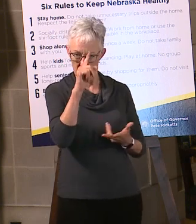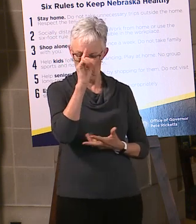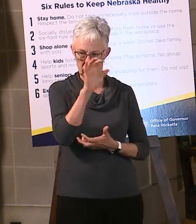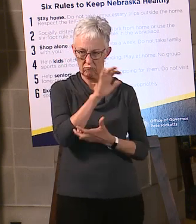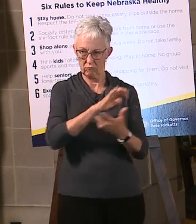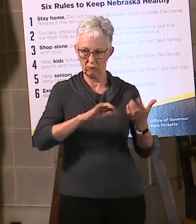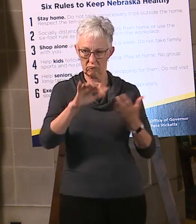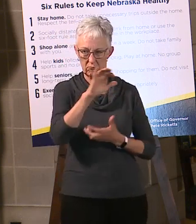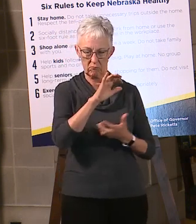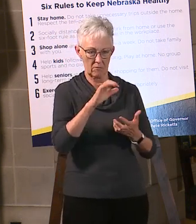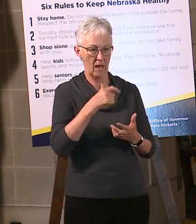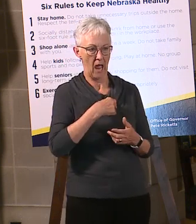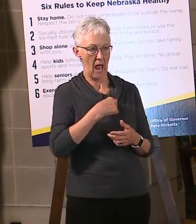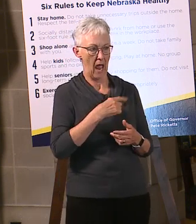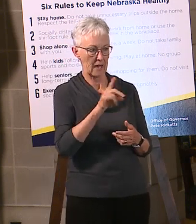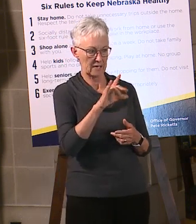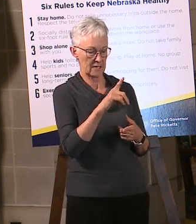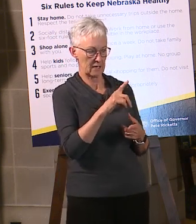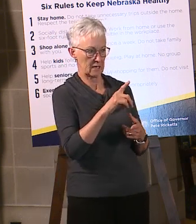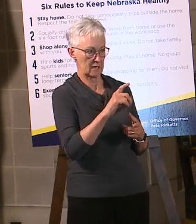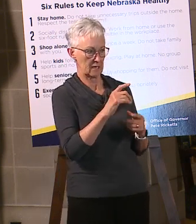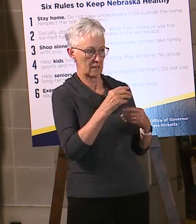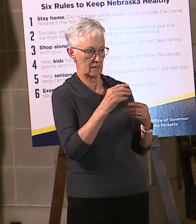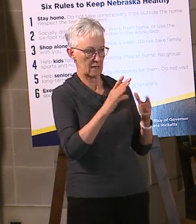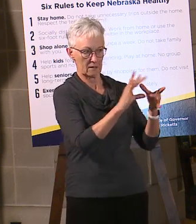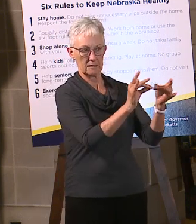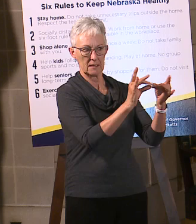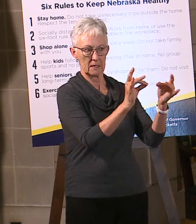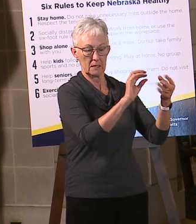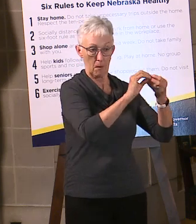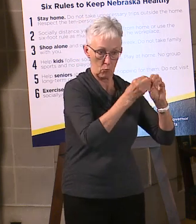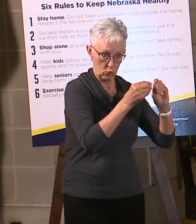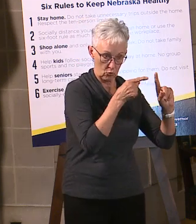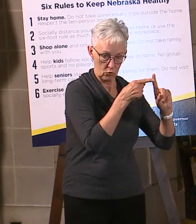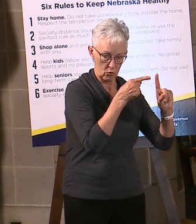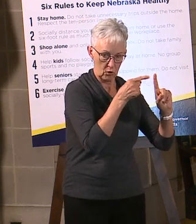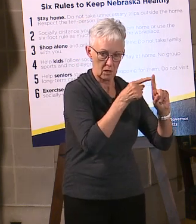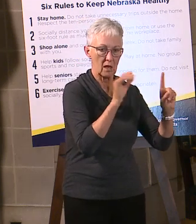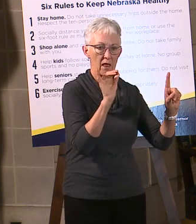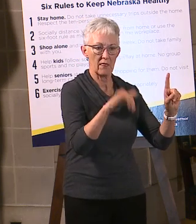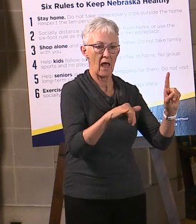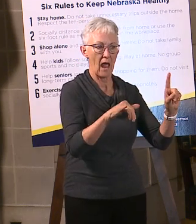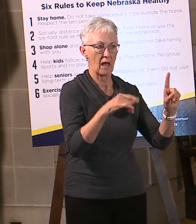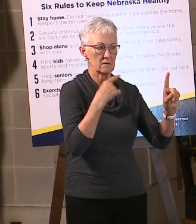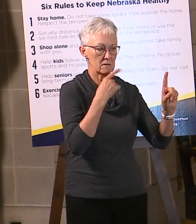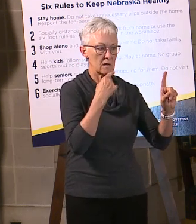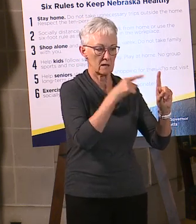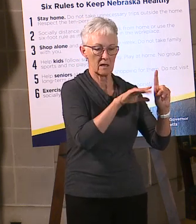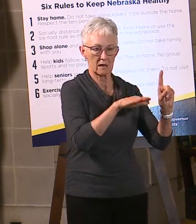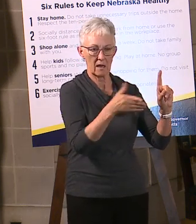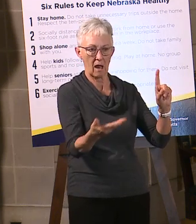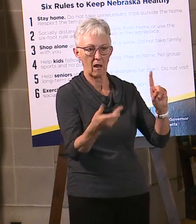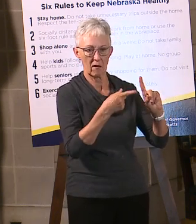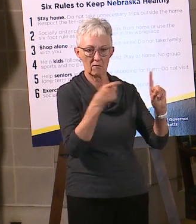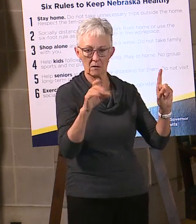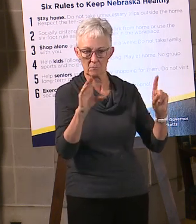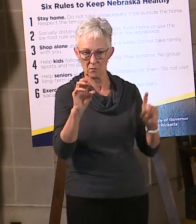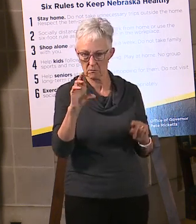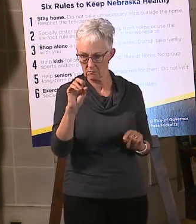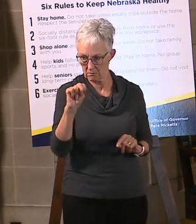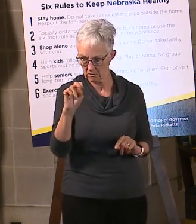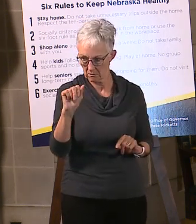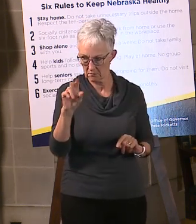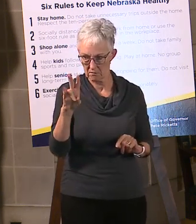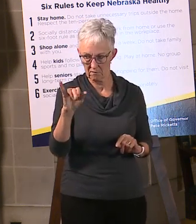reported to have been a fatality because of coronavirus, but we actually need to do